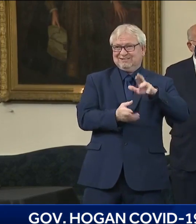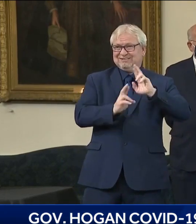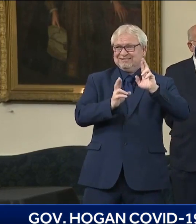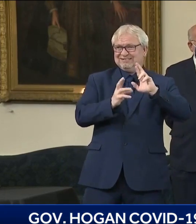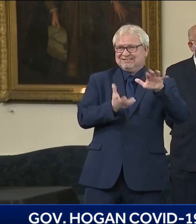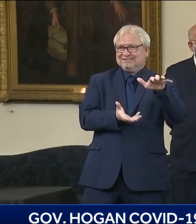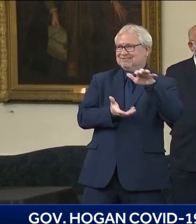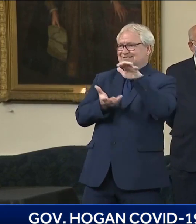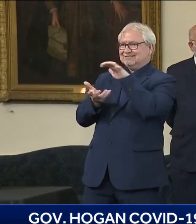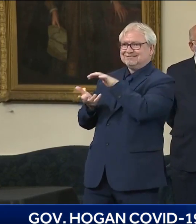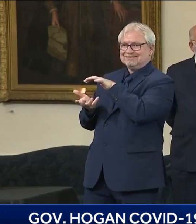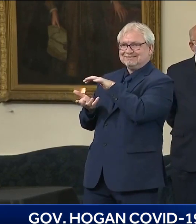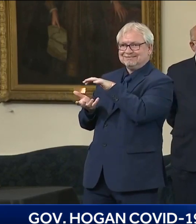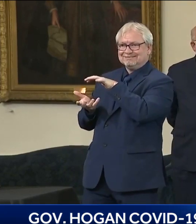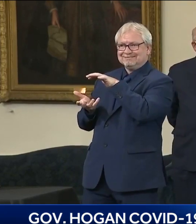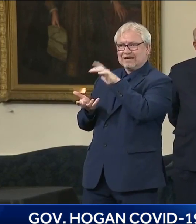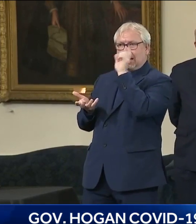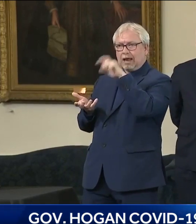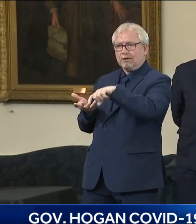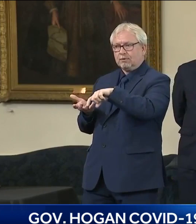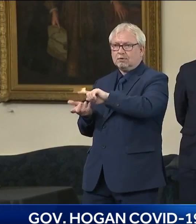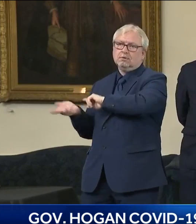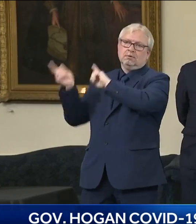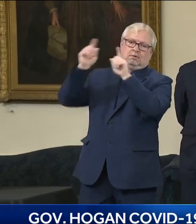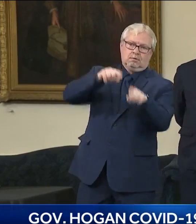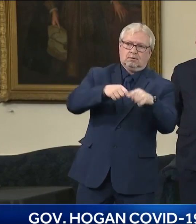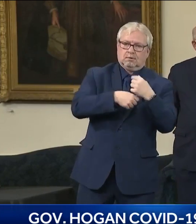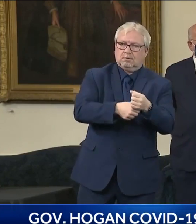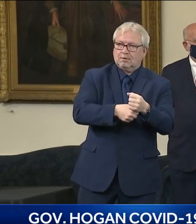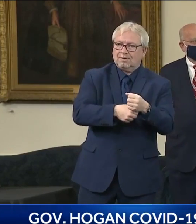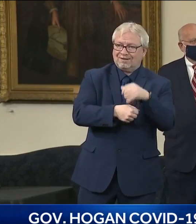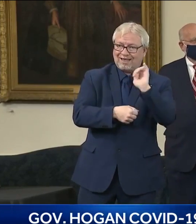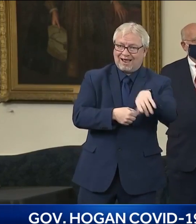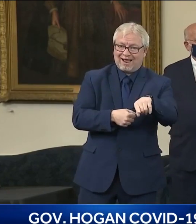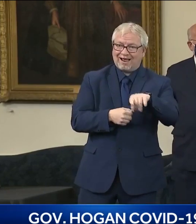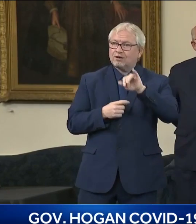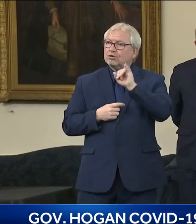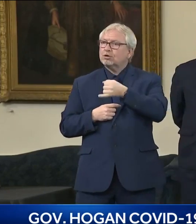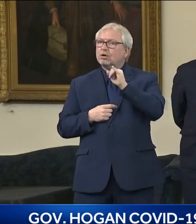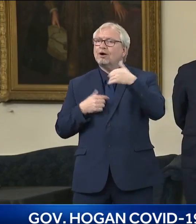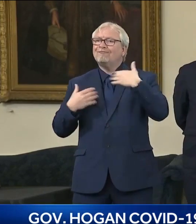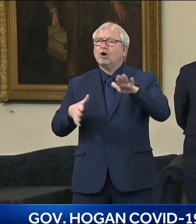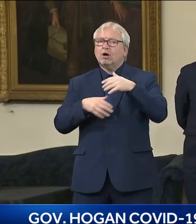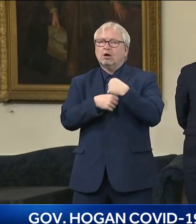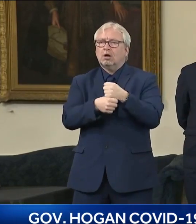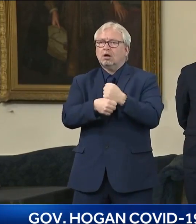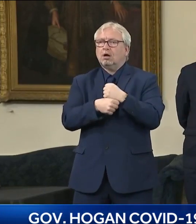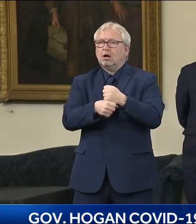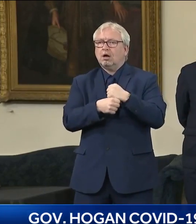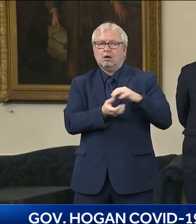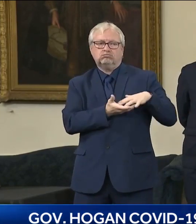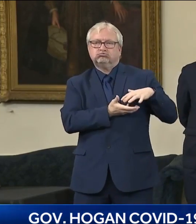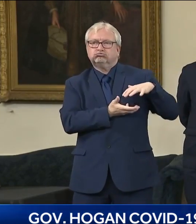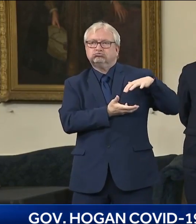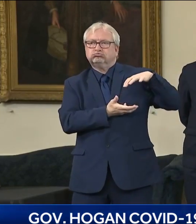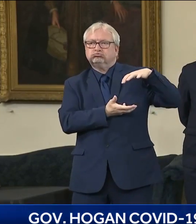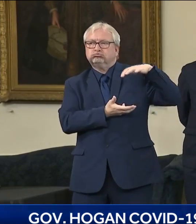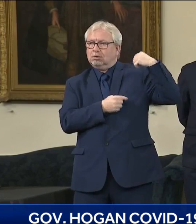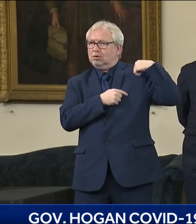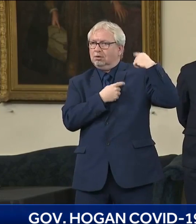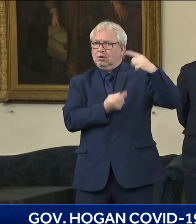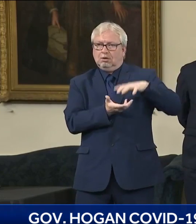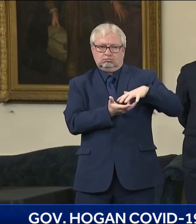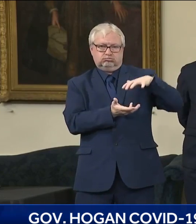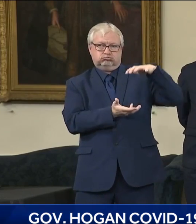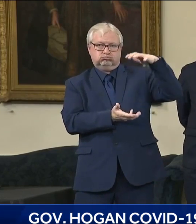pushed out. They've been manufacturing these for many months waiting for the approval. And then they just shipped out every single one they had in